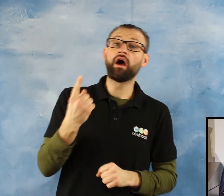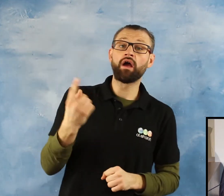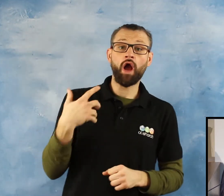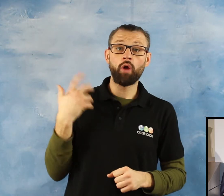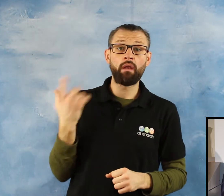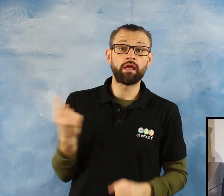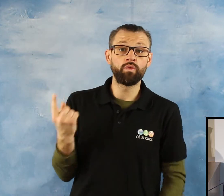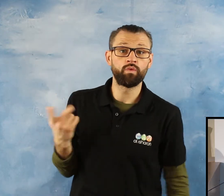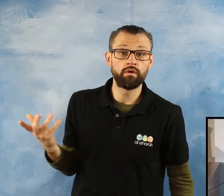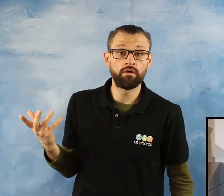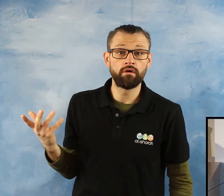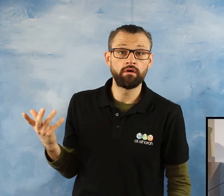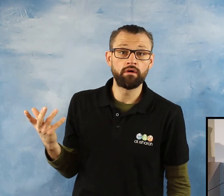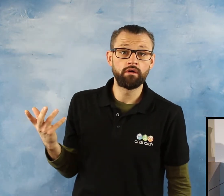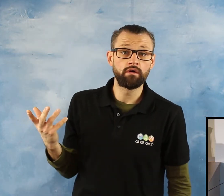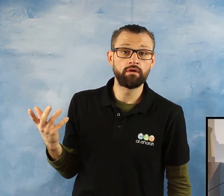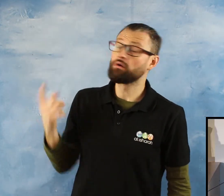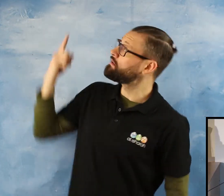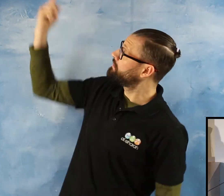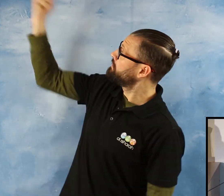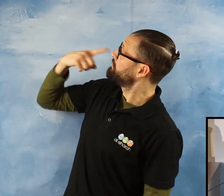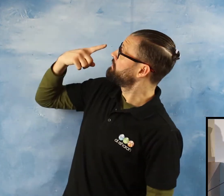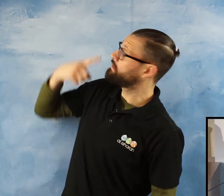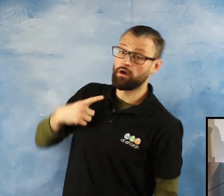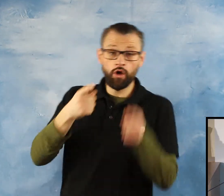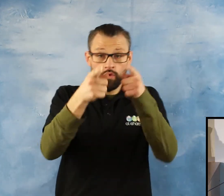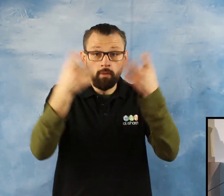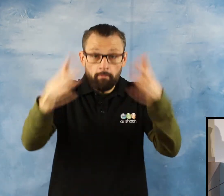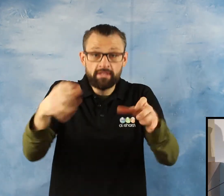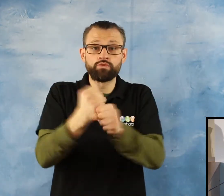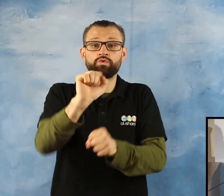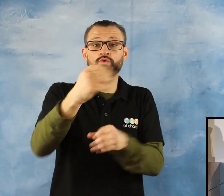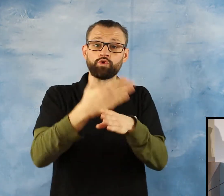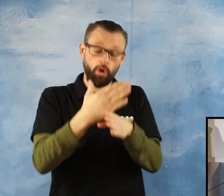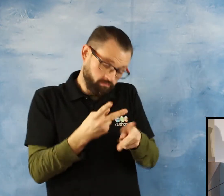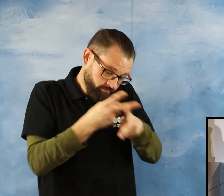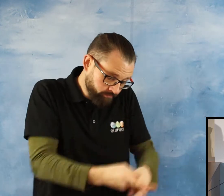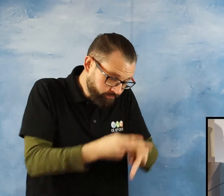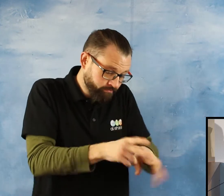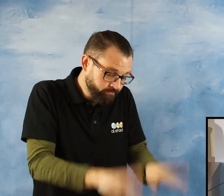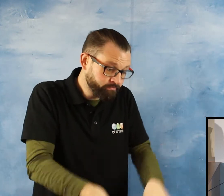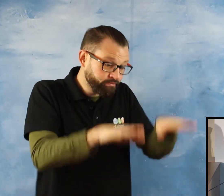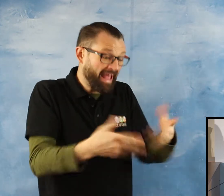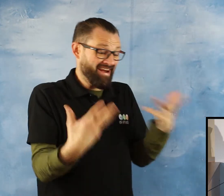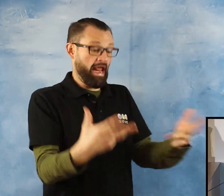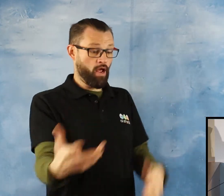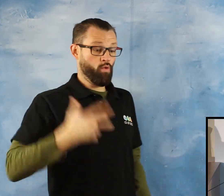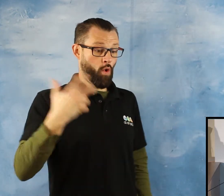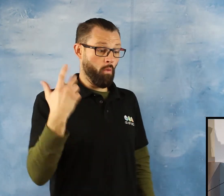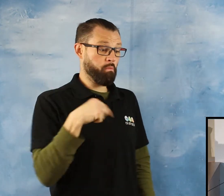ask us Have you done your job Towards them Before you are complaining About them That they did not Respect you So